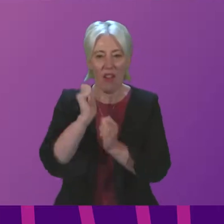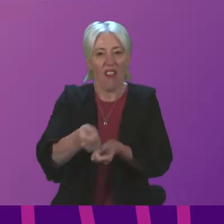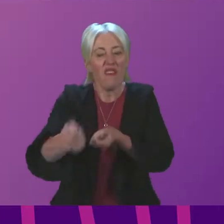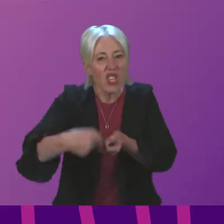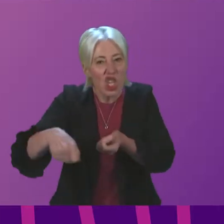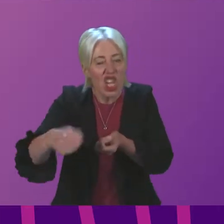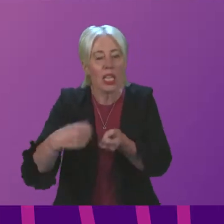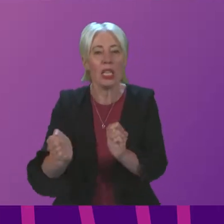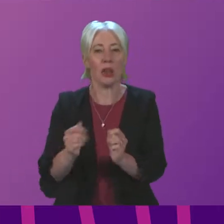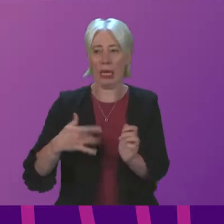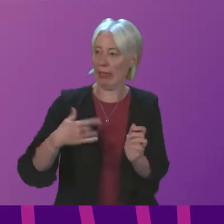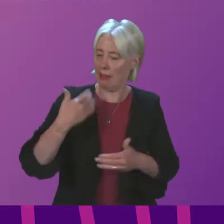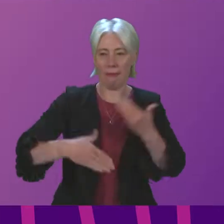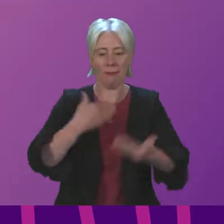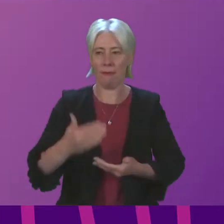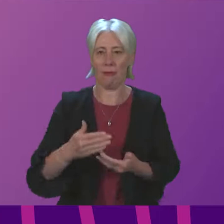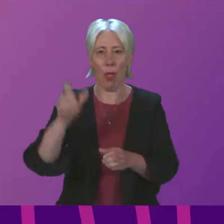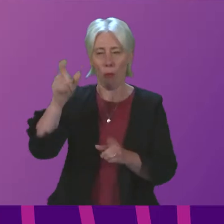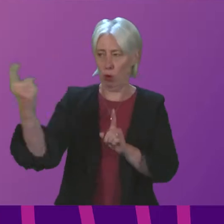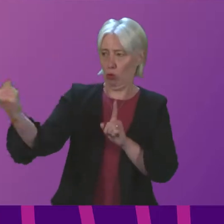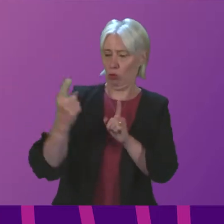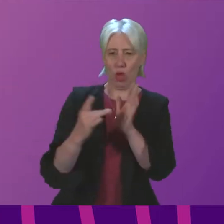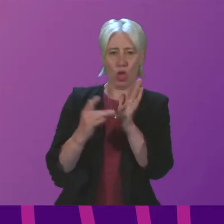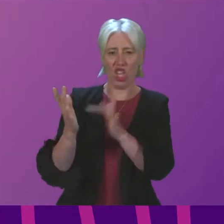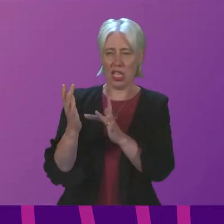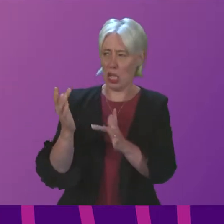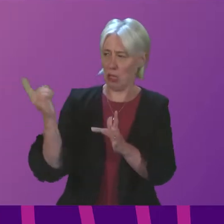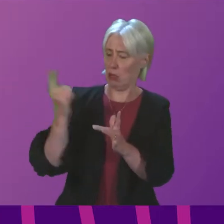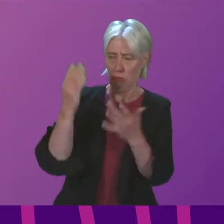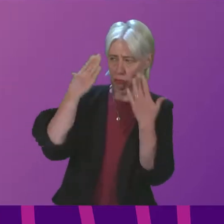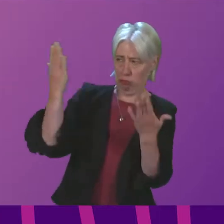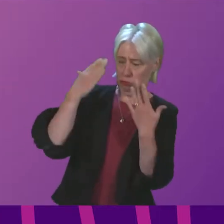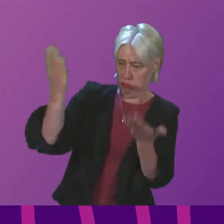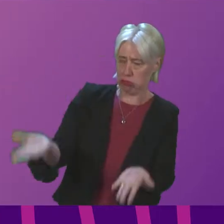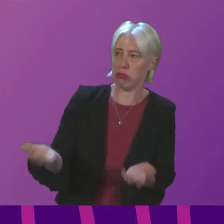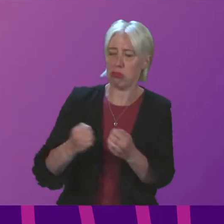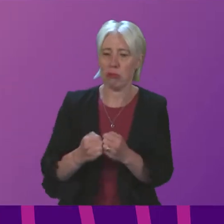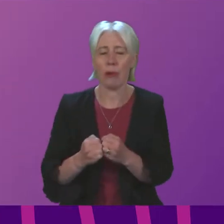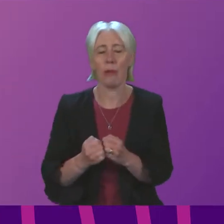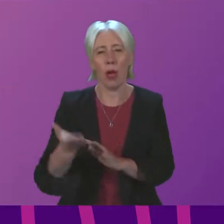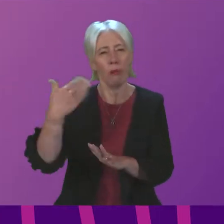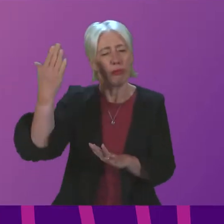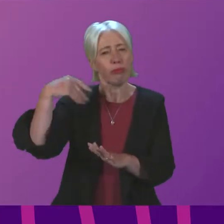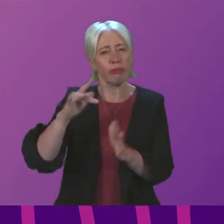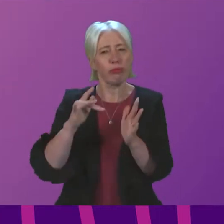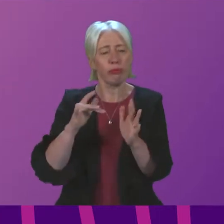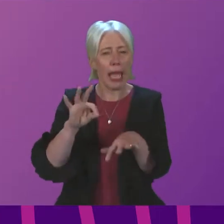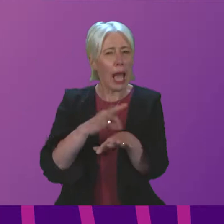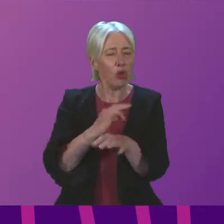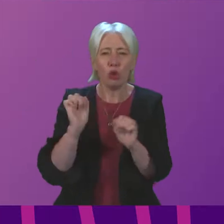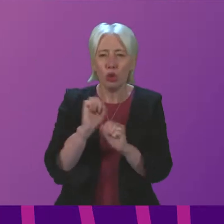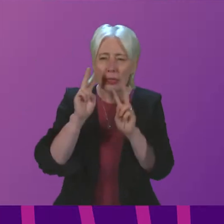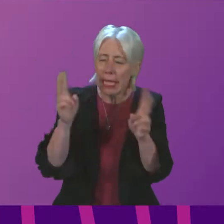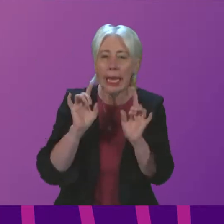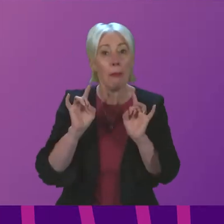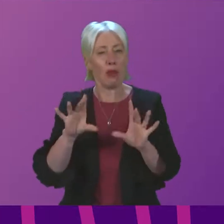a stranger and outsider, Jesus. At the time, Andrew had not witnessed any miracles yet. He was